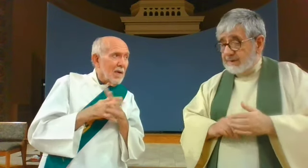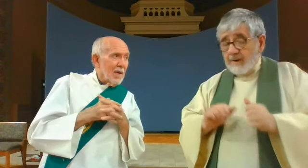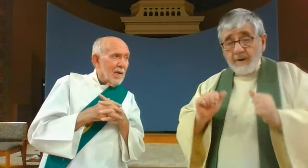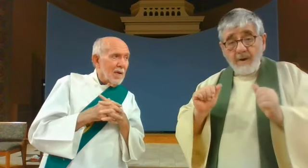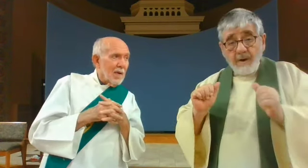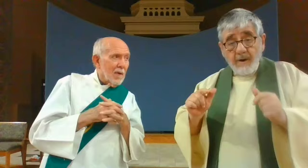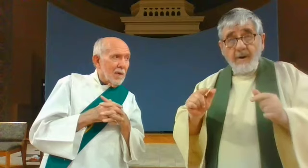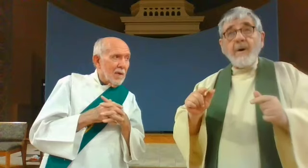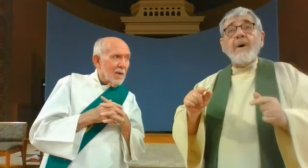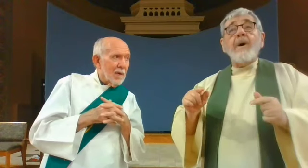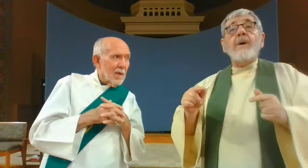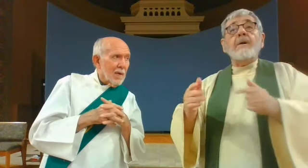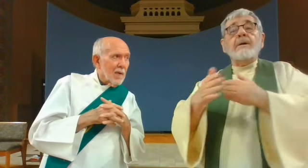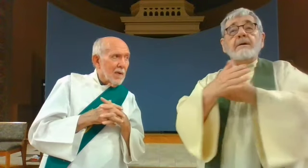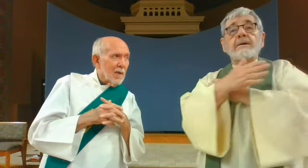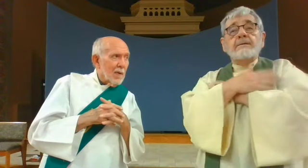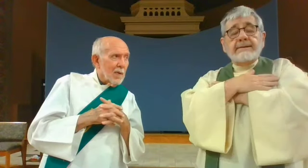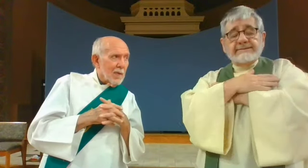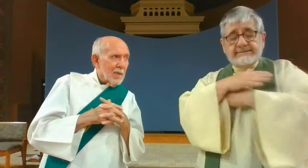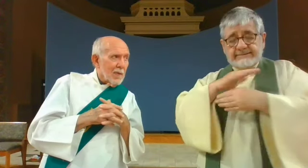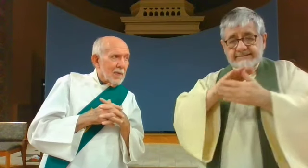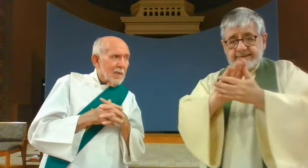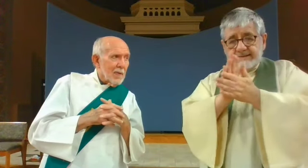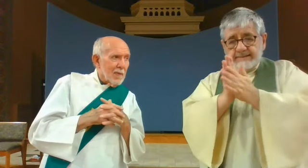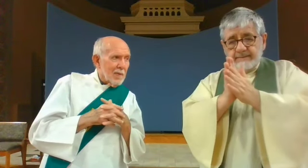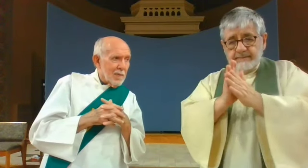may they all rest in peace